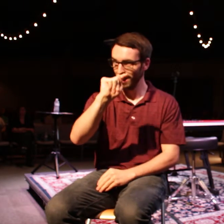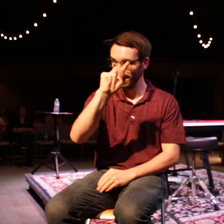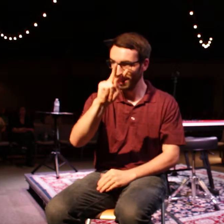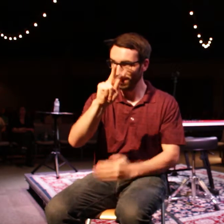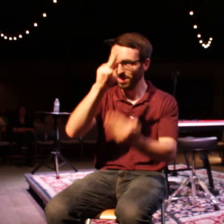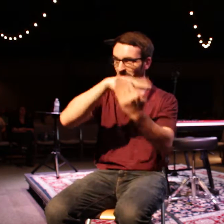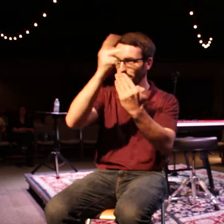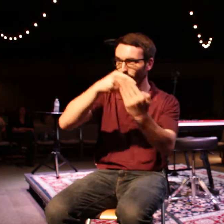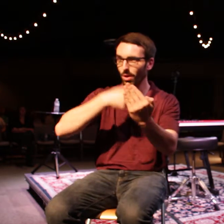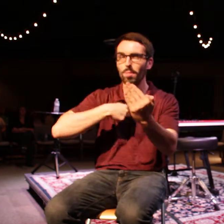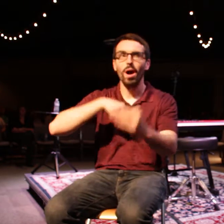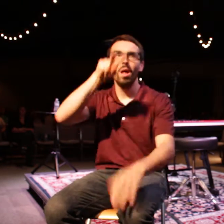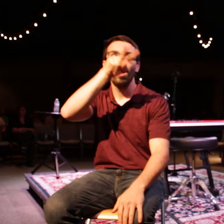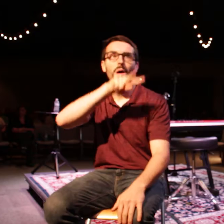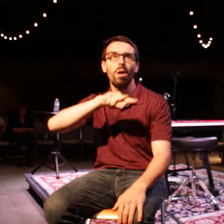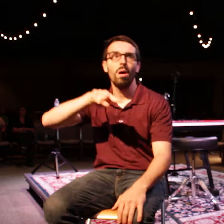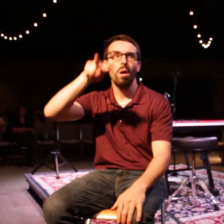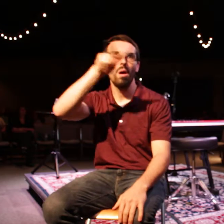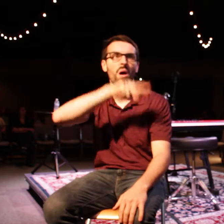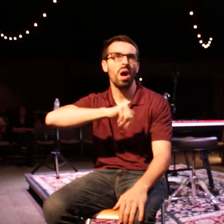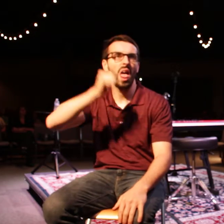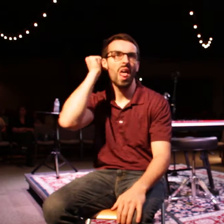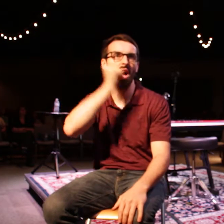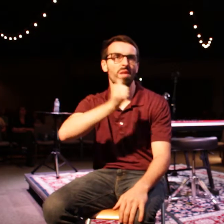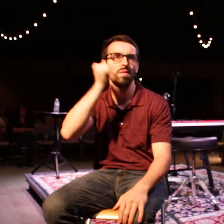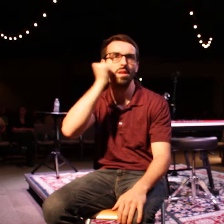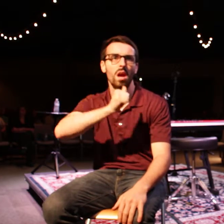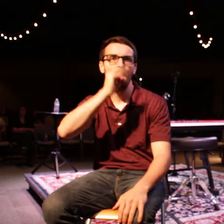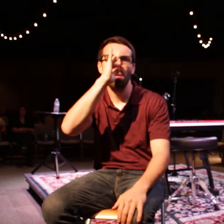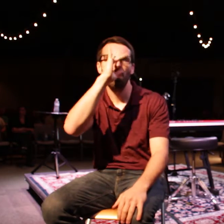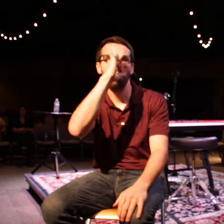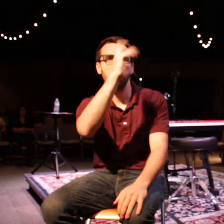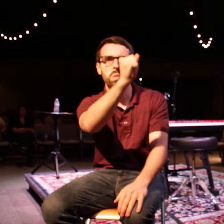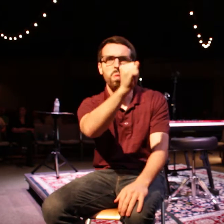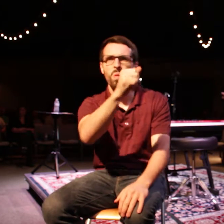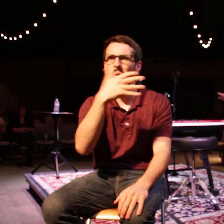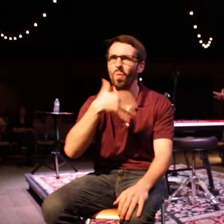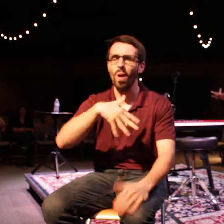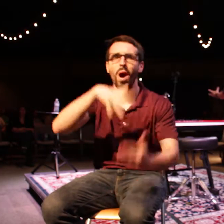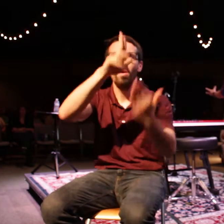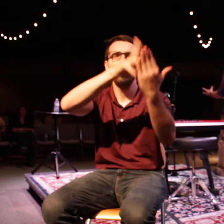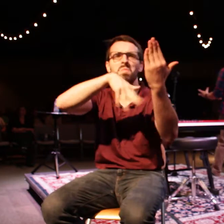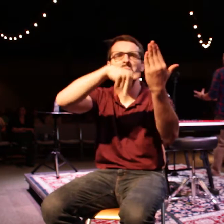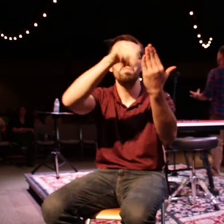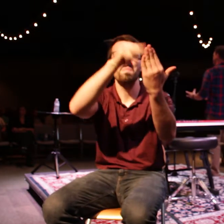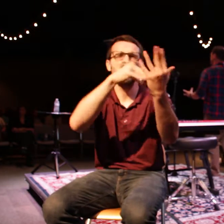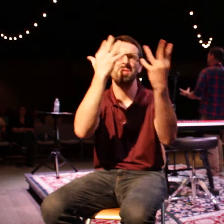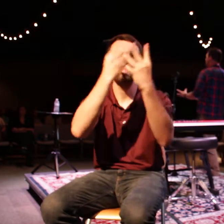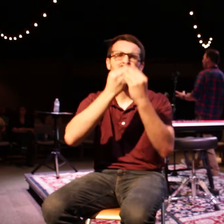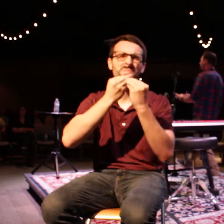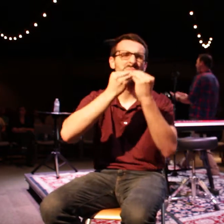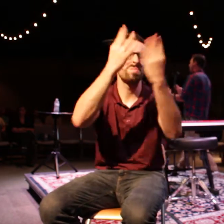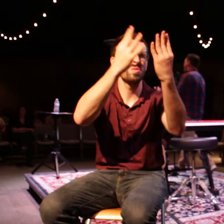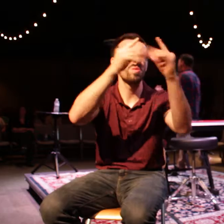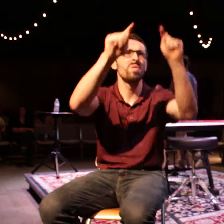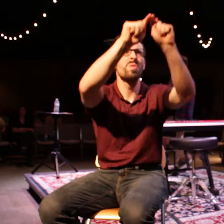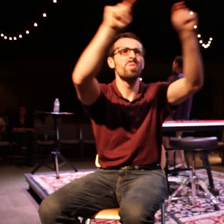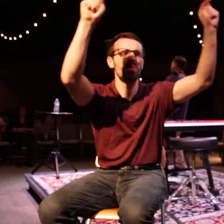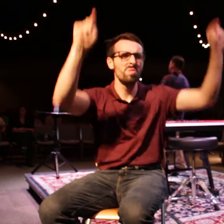I would watch him paint. He would, you know, paint these beautiful landscapes in 30 minutes or less, you know, and the whole time saying these phrases